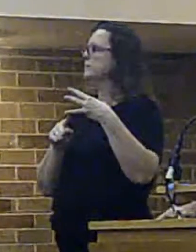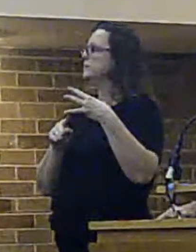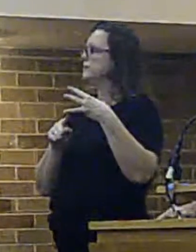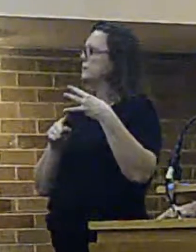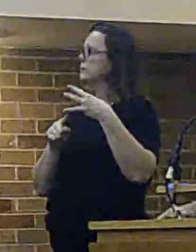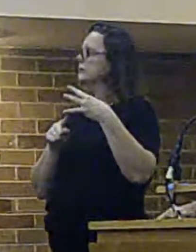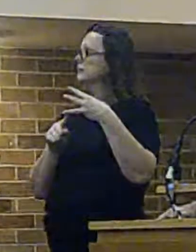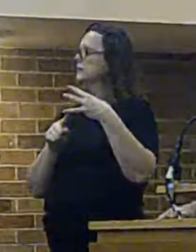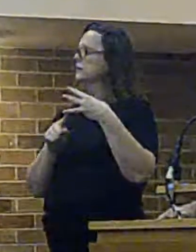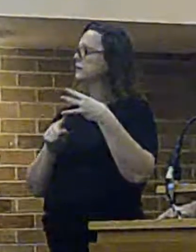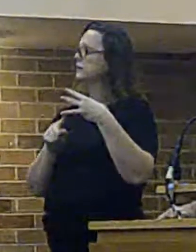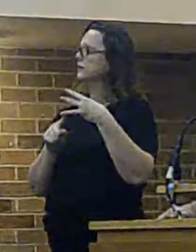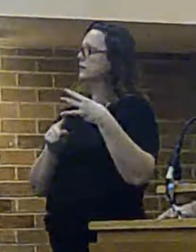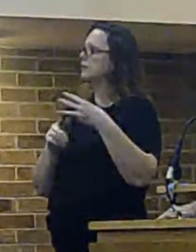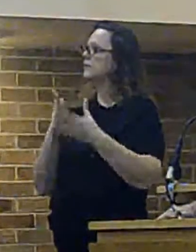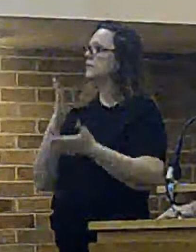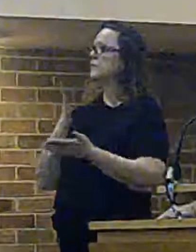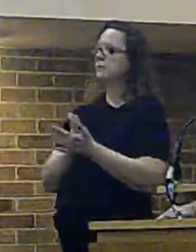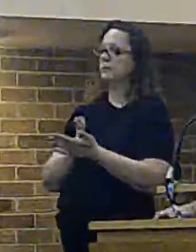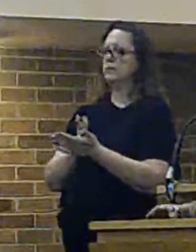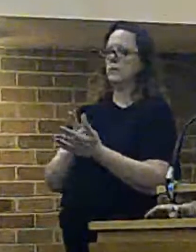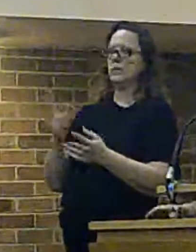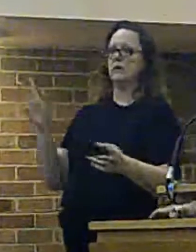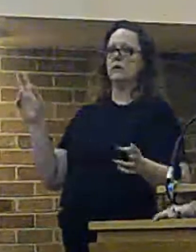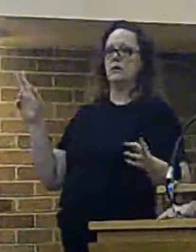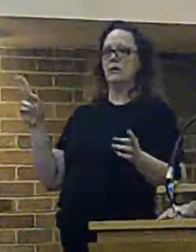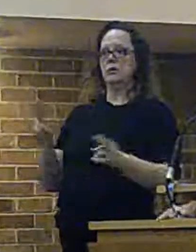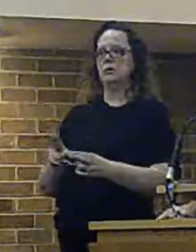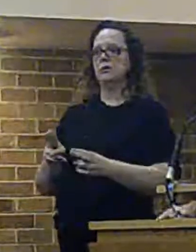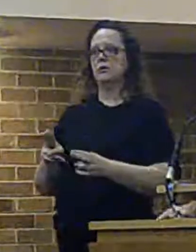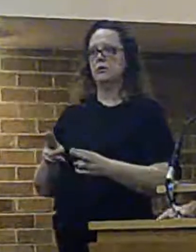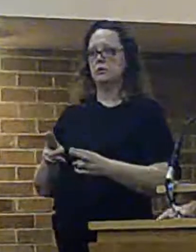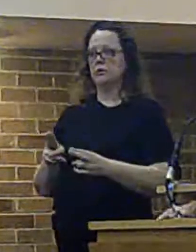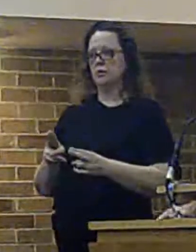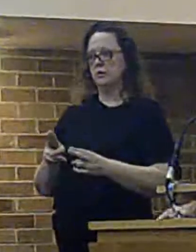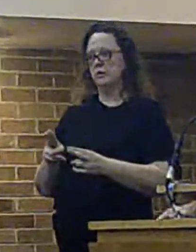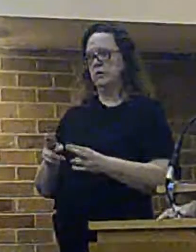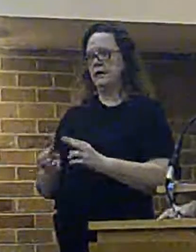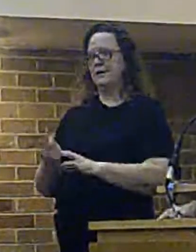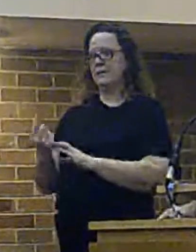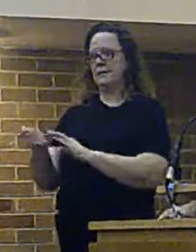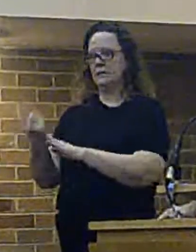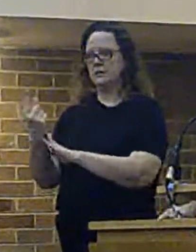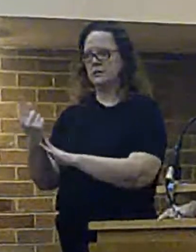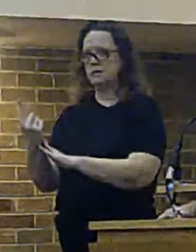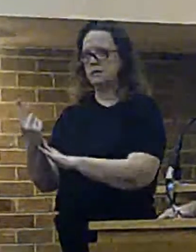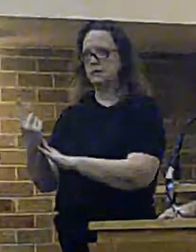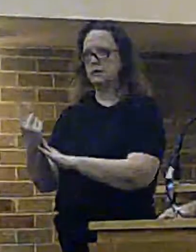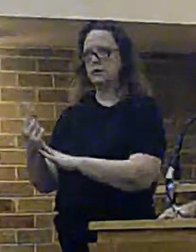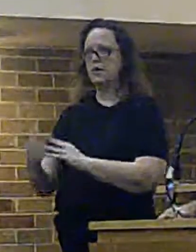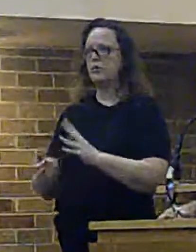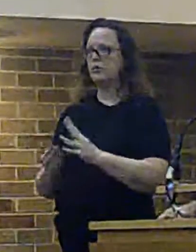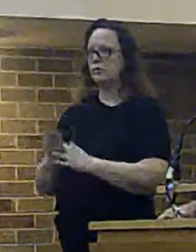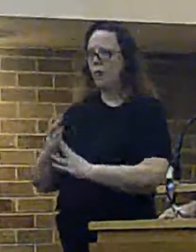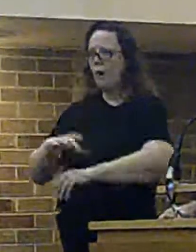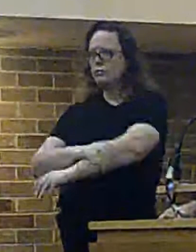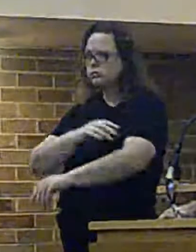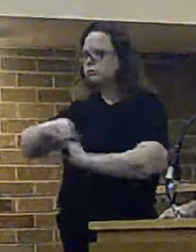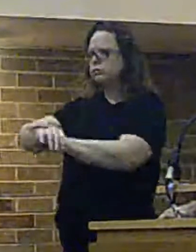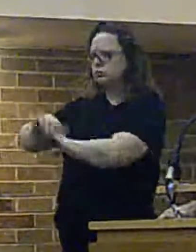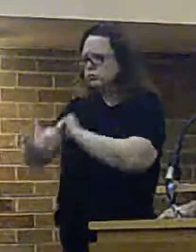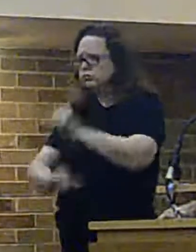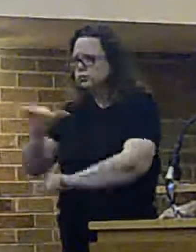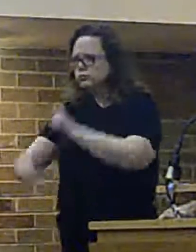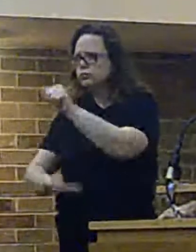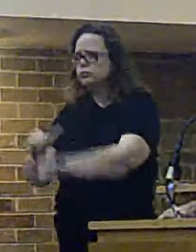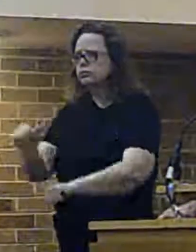that we've significantly reduced incidents, and it hasn't just happened by accident, it's happened through the hard work and endeavour